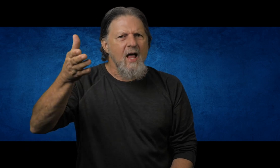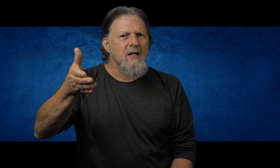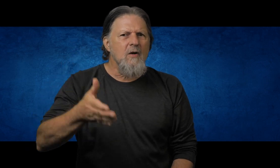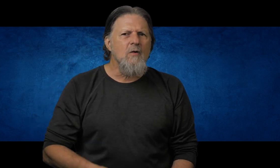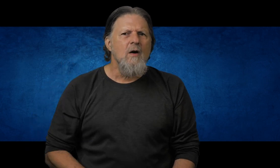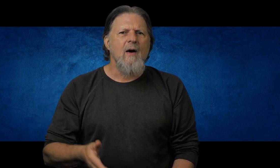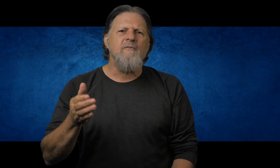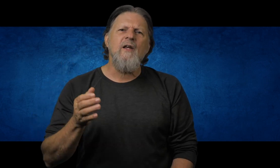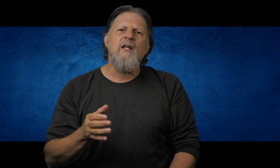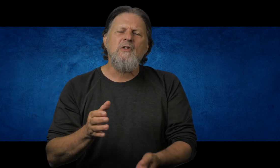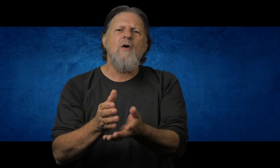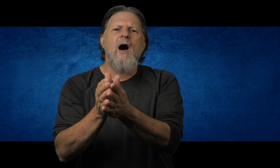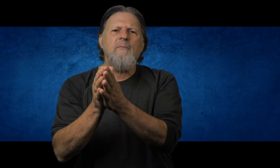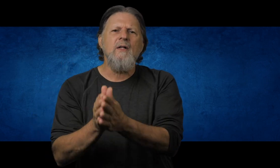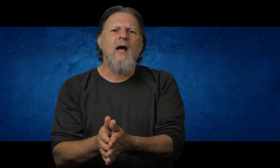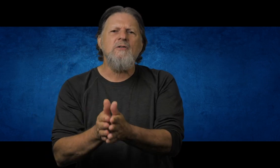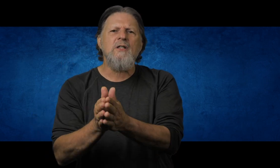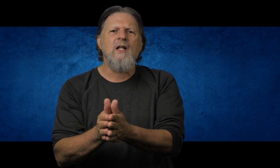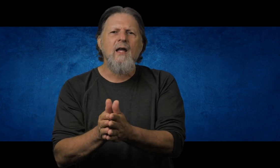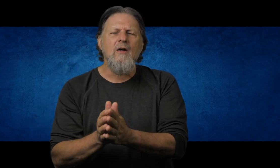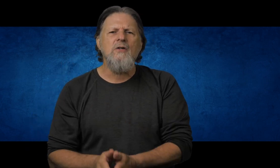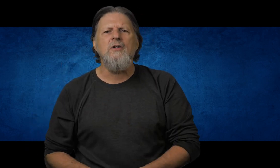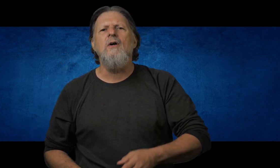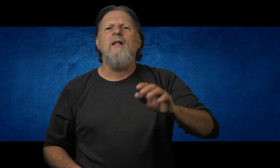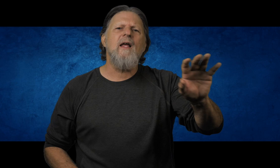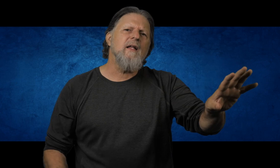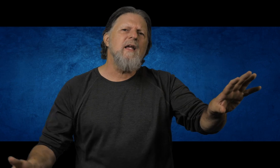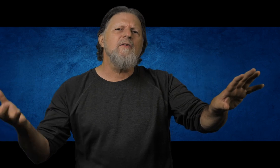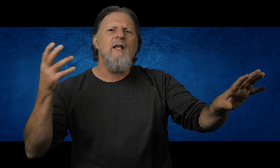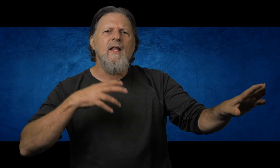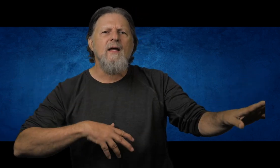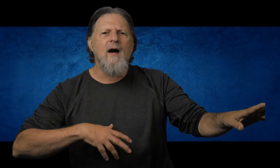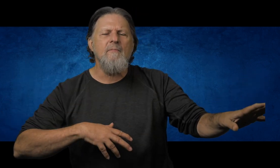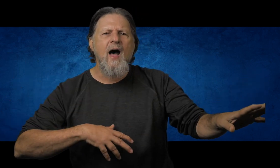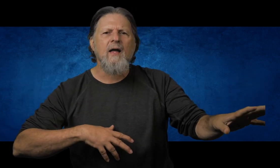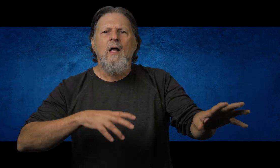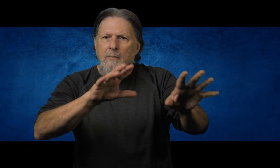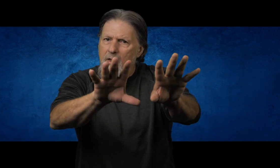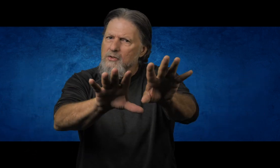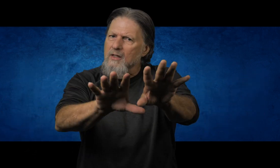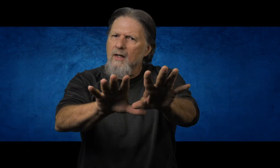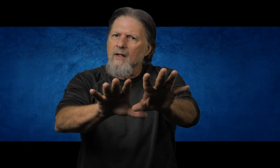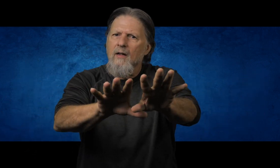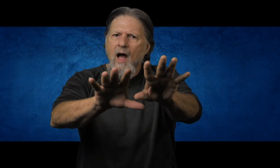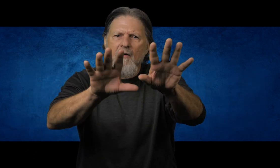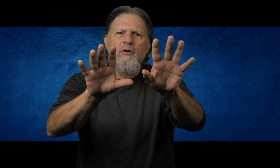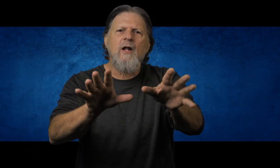like you. My feelings go up and down just like yours do. They leave and then they come back. But here's the thing. I've learned not